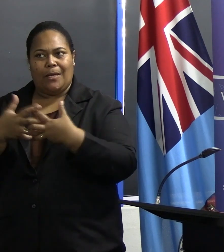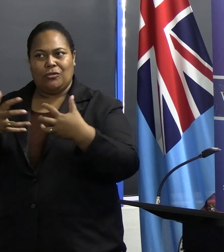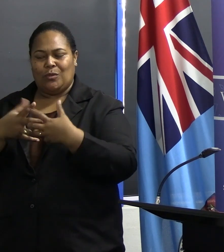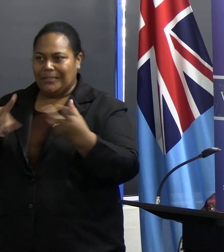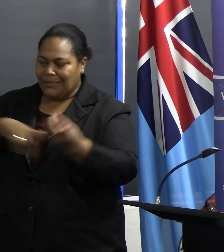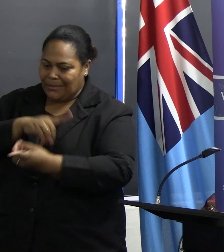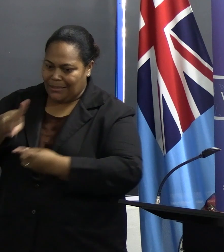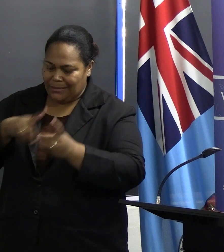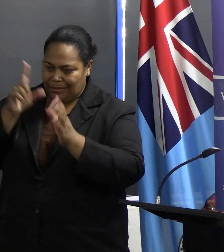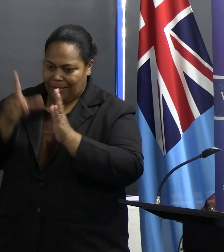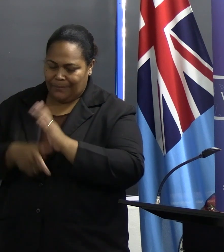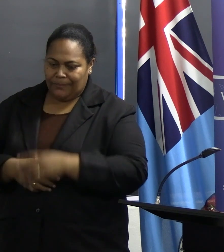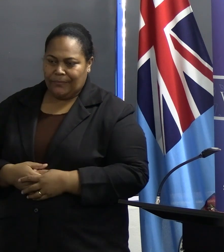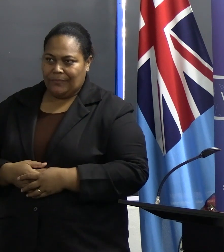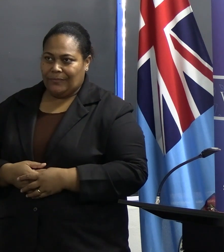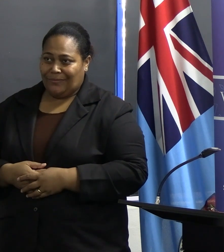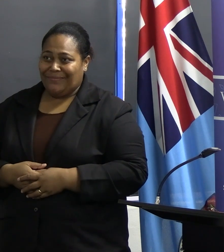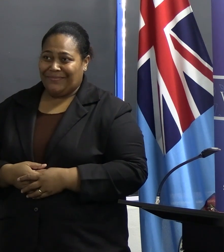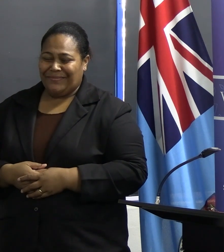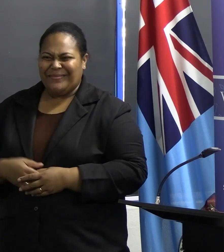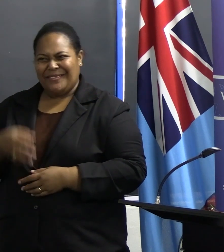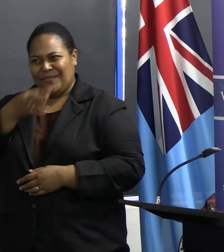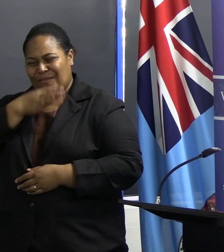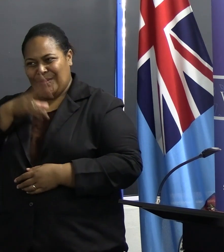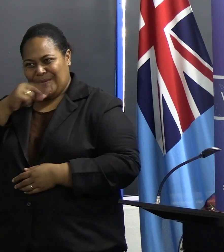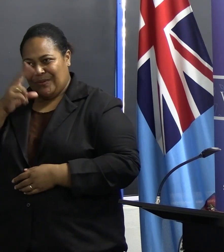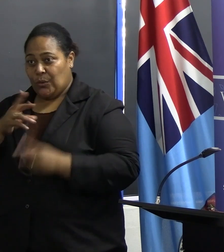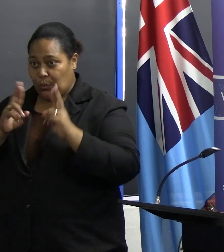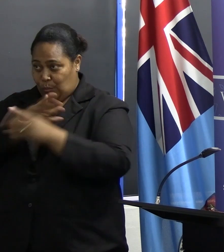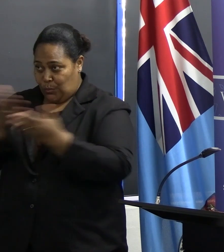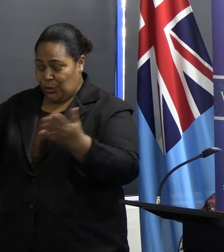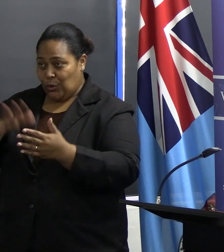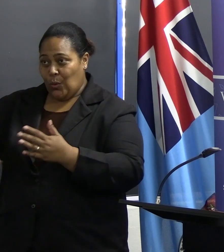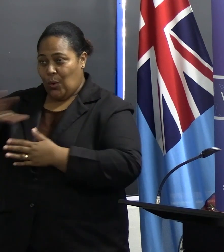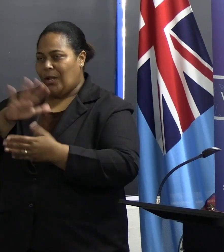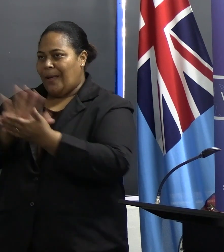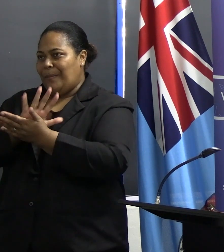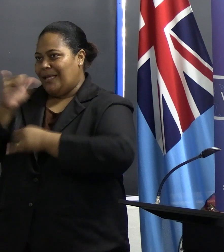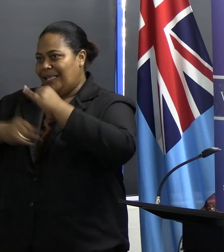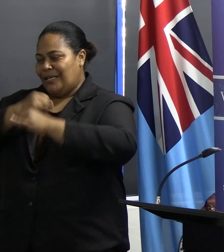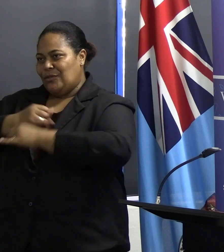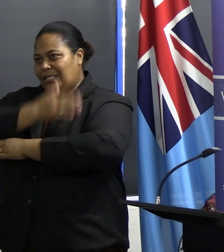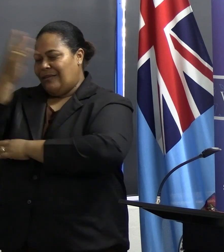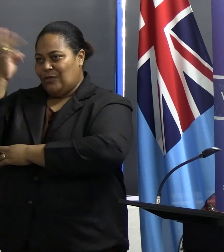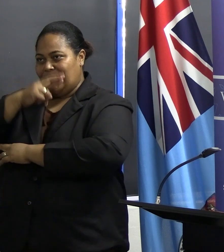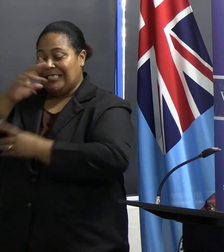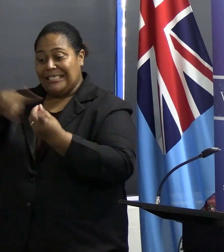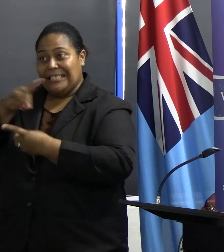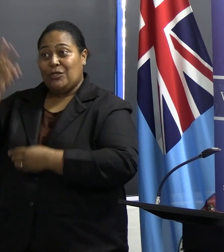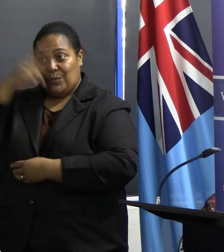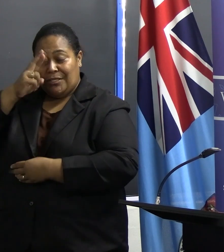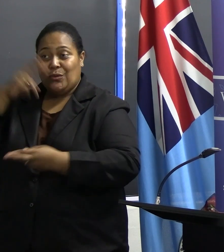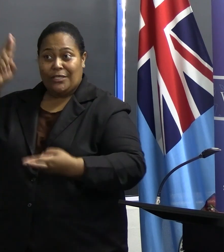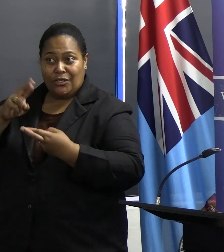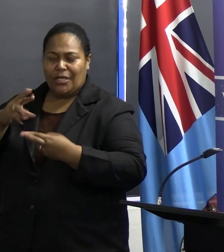With these few words, I wish you all a happy International Day for Disaster Risk Reduction and officially